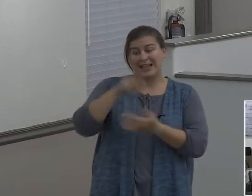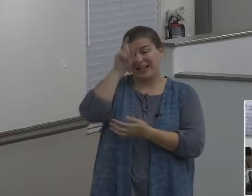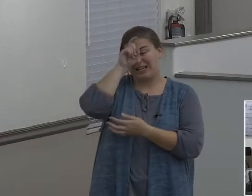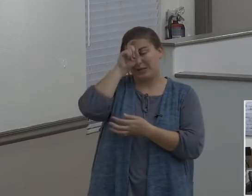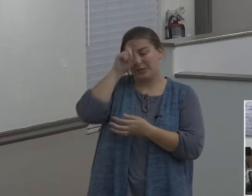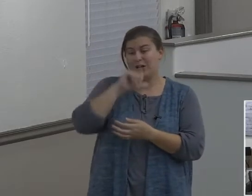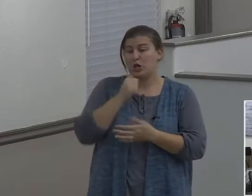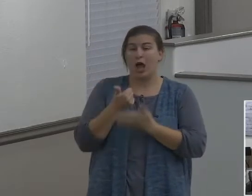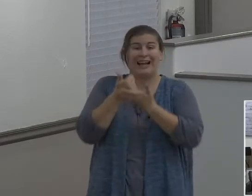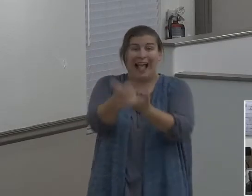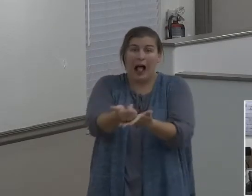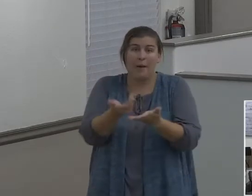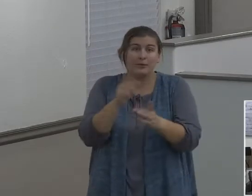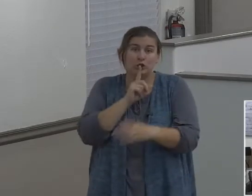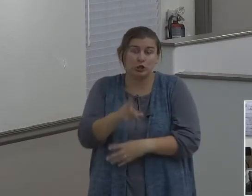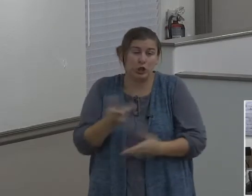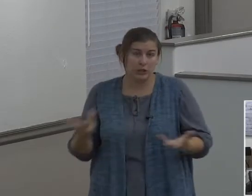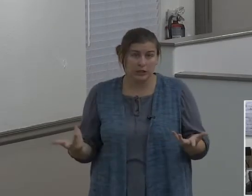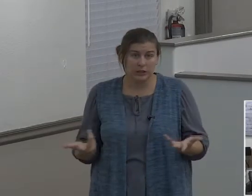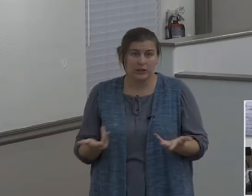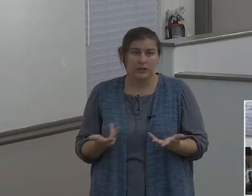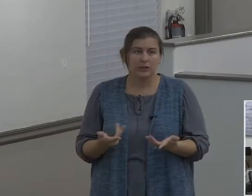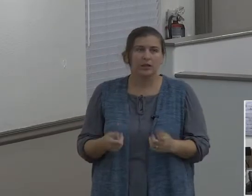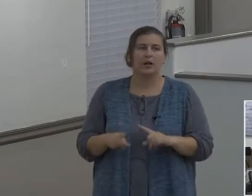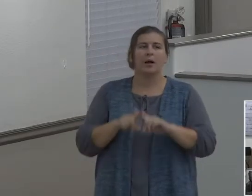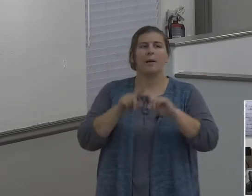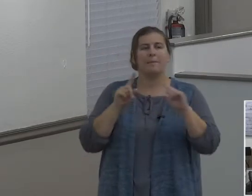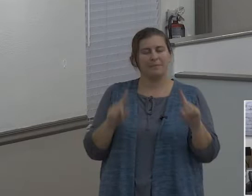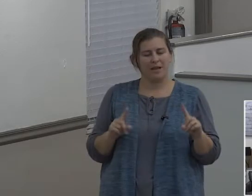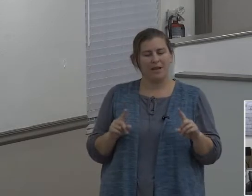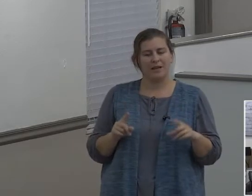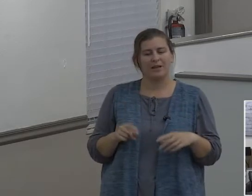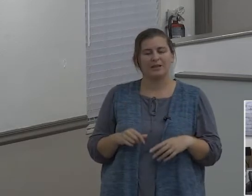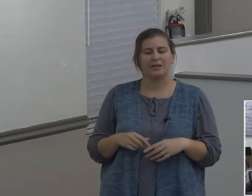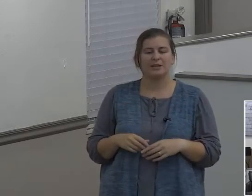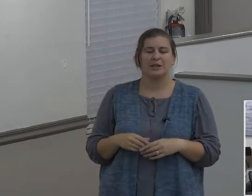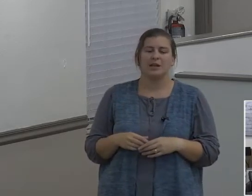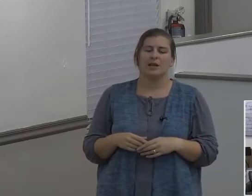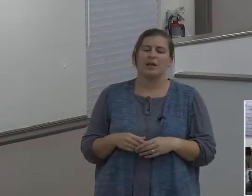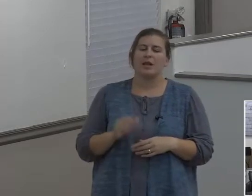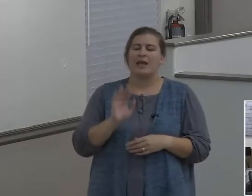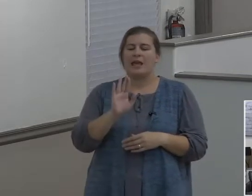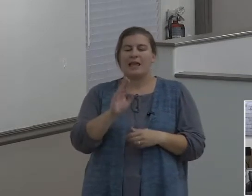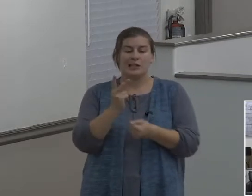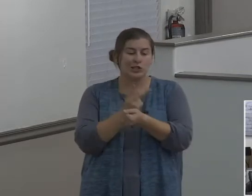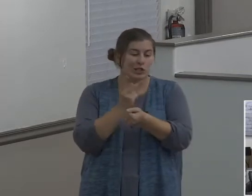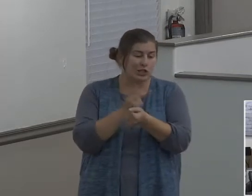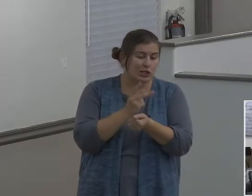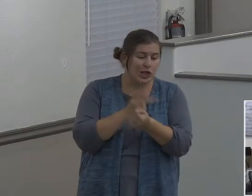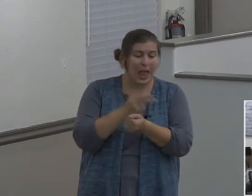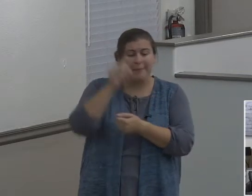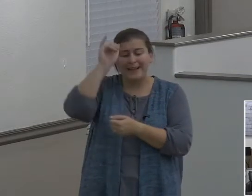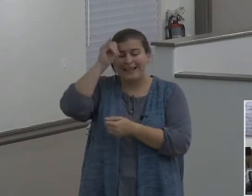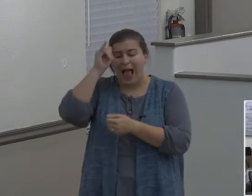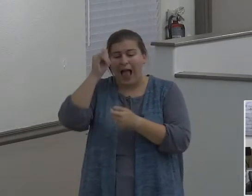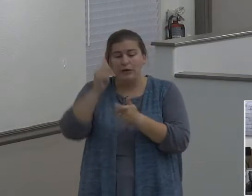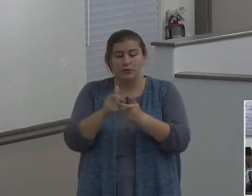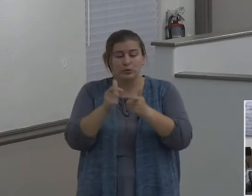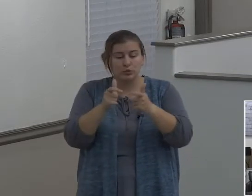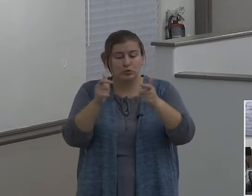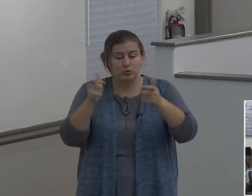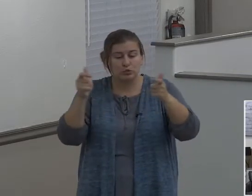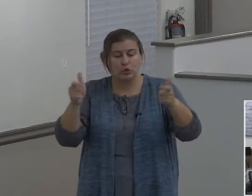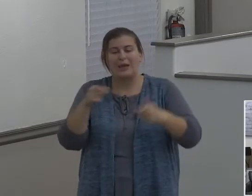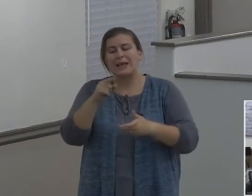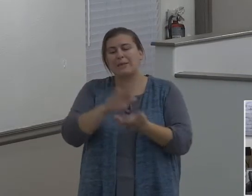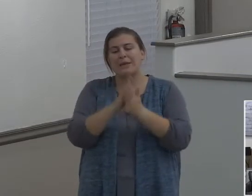And probably got, as flocks and herds developed, and he got more wealth and so forth,